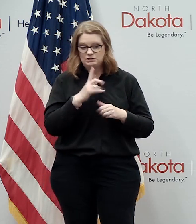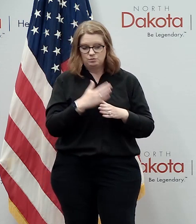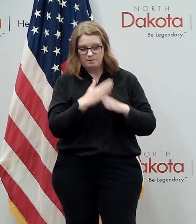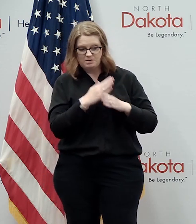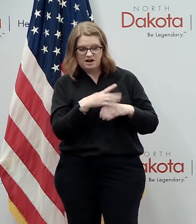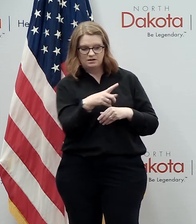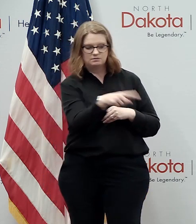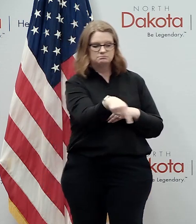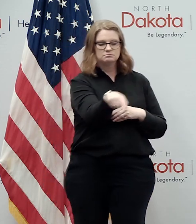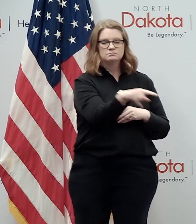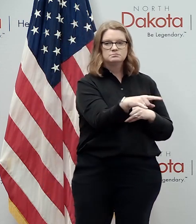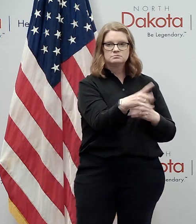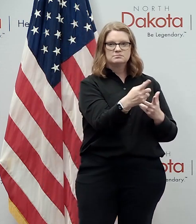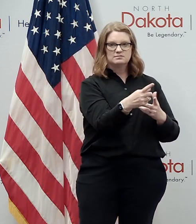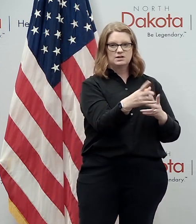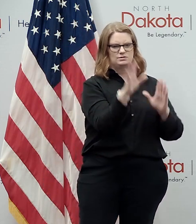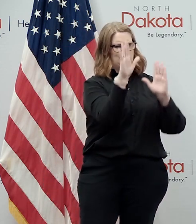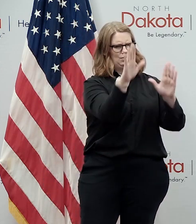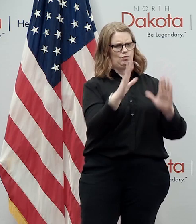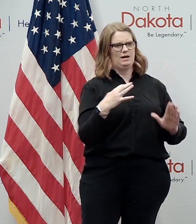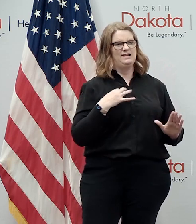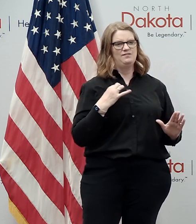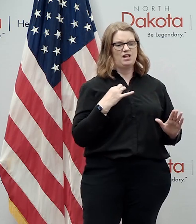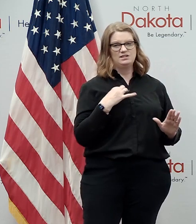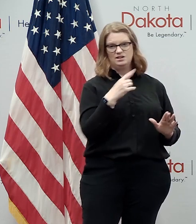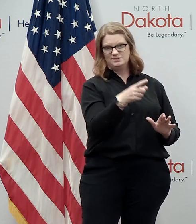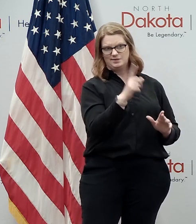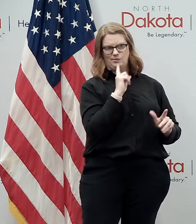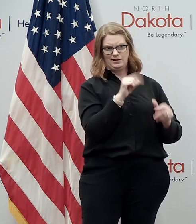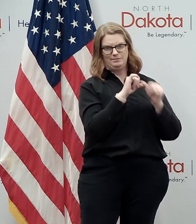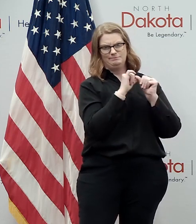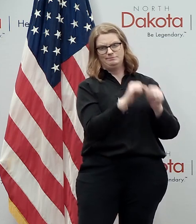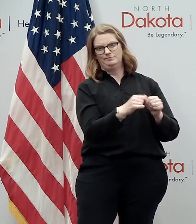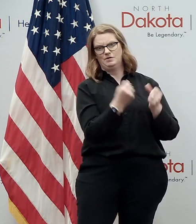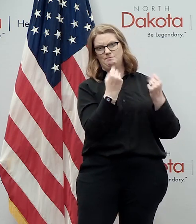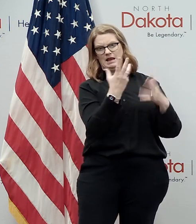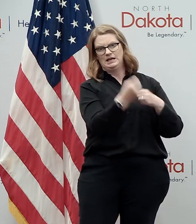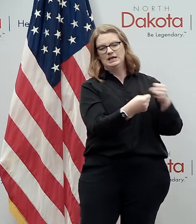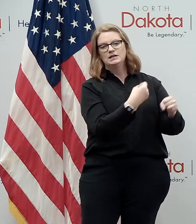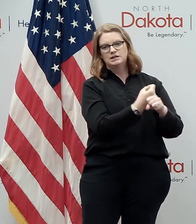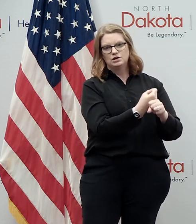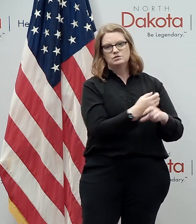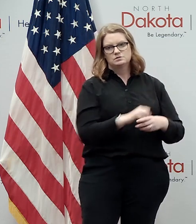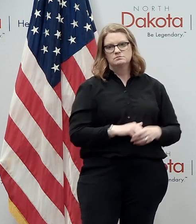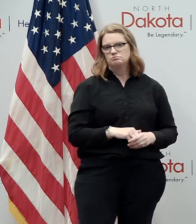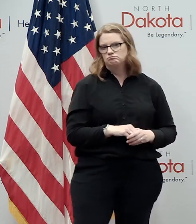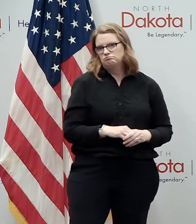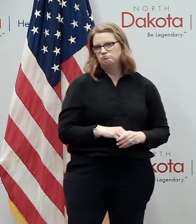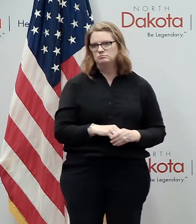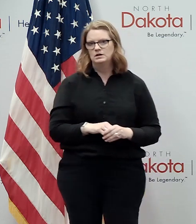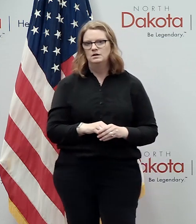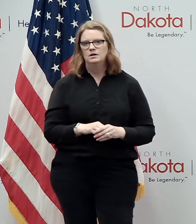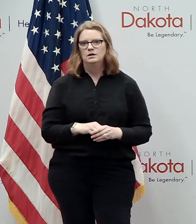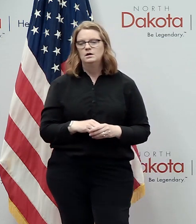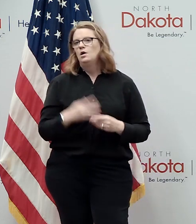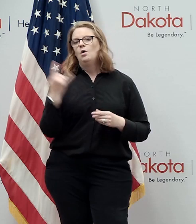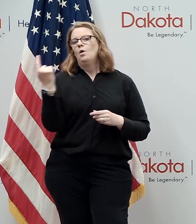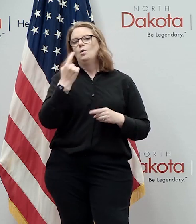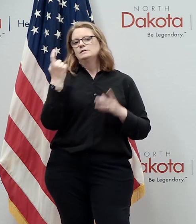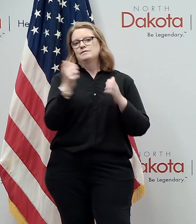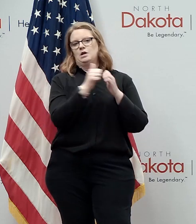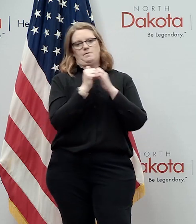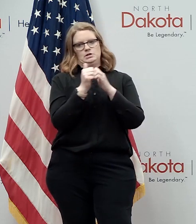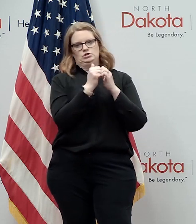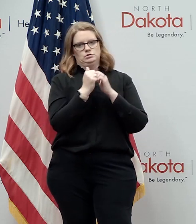those those great volunteers that may have been doing this for for decades but i i would see us having a combination we'll always have a combination